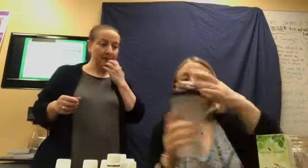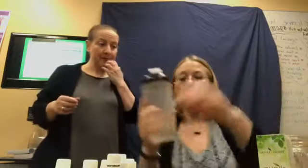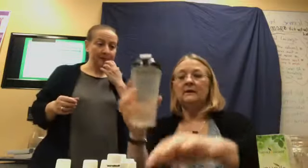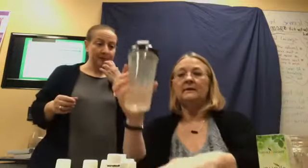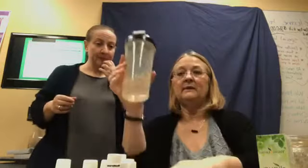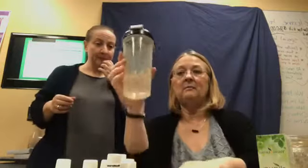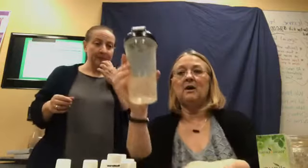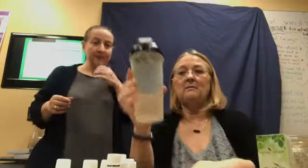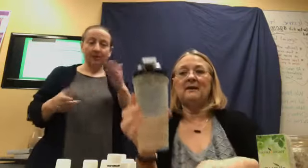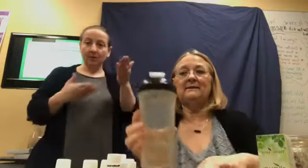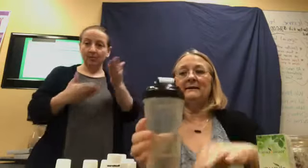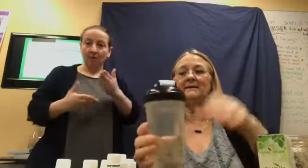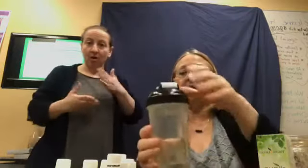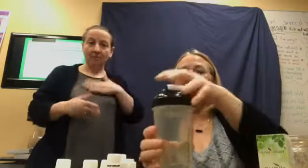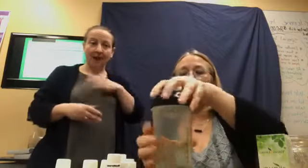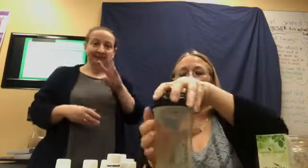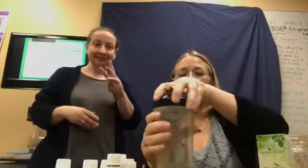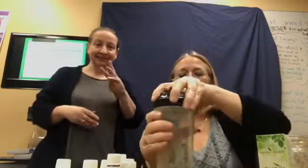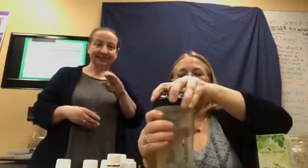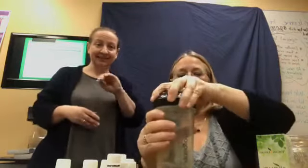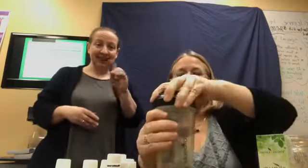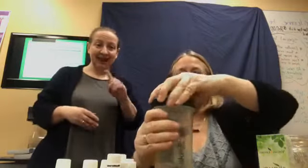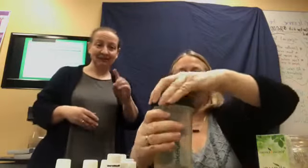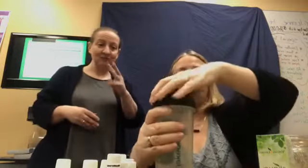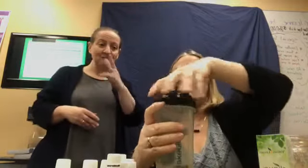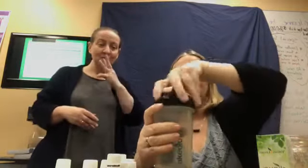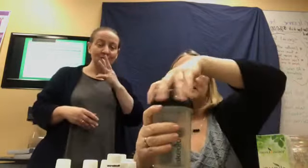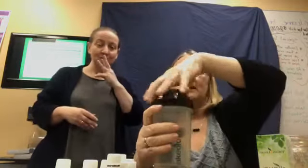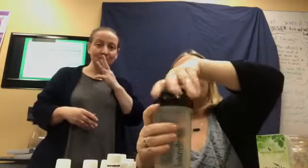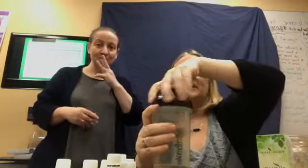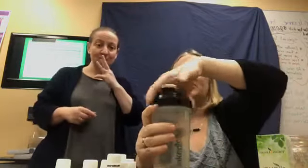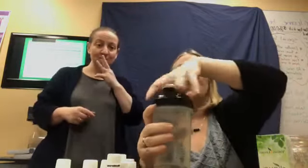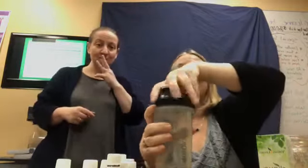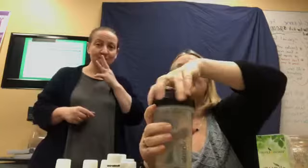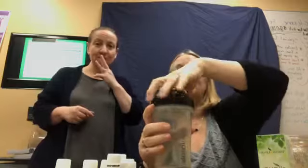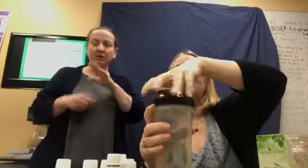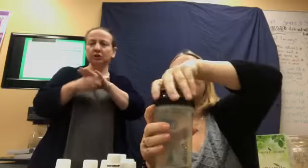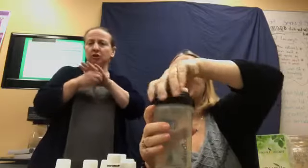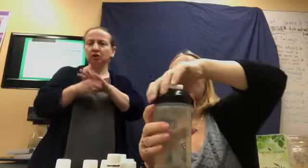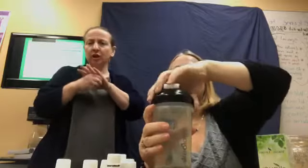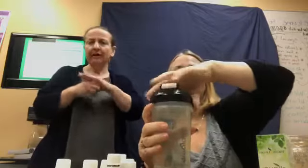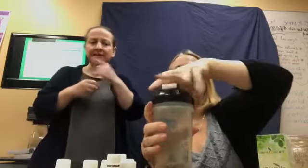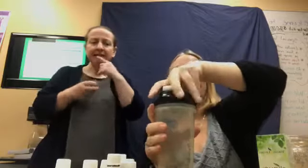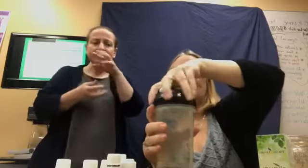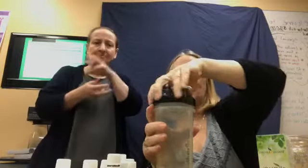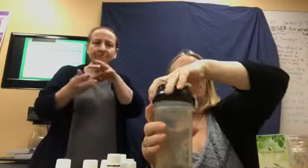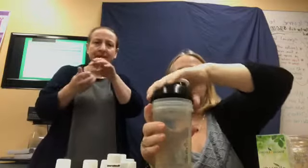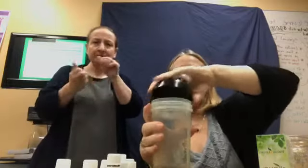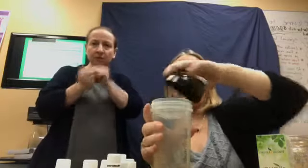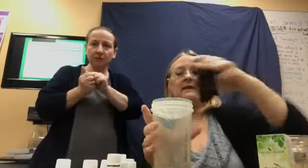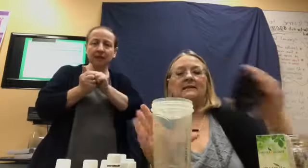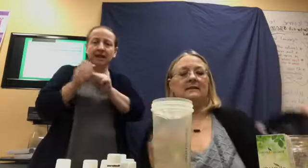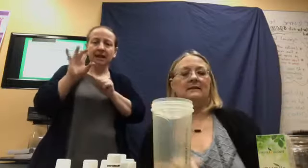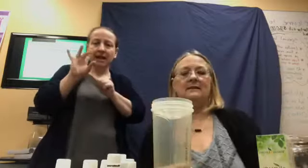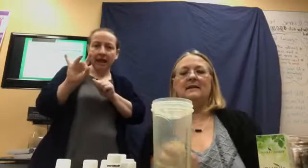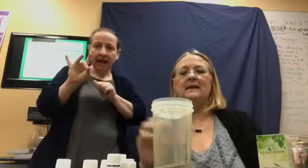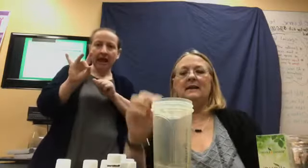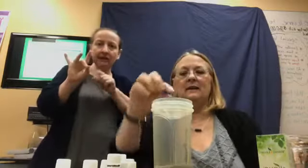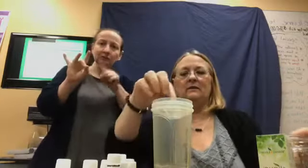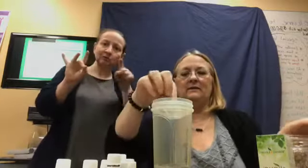So, I brought my six ounces of water. The shake says to mix it with eight to ten ounces